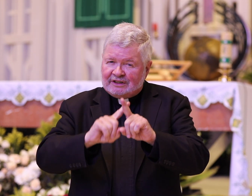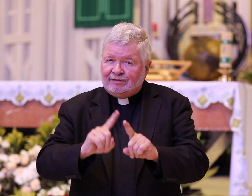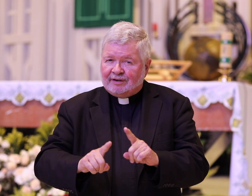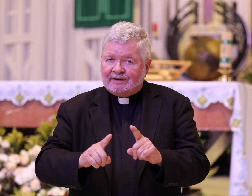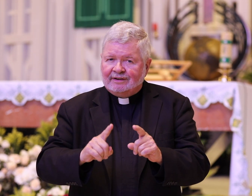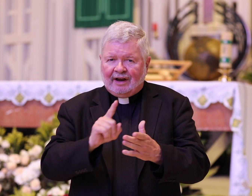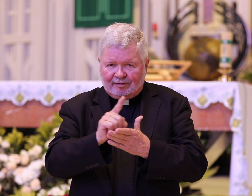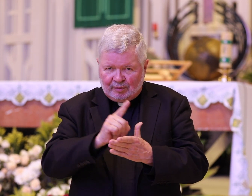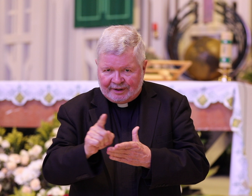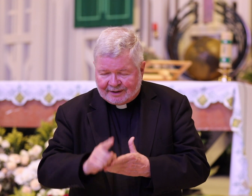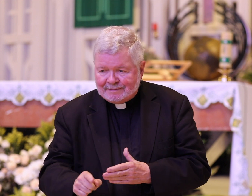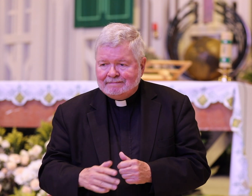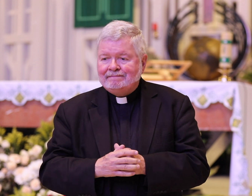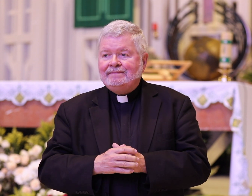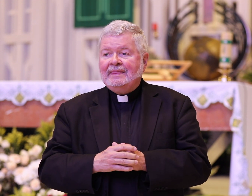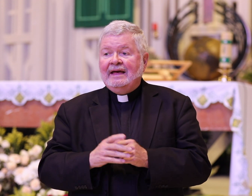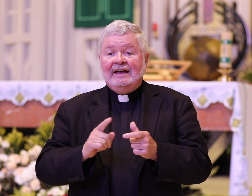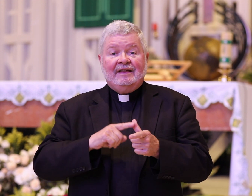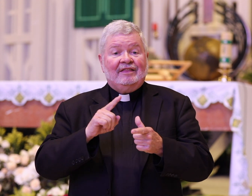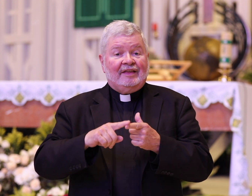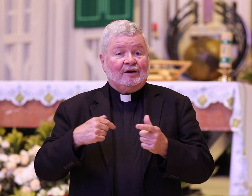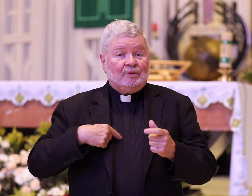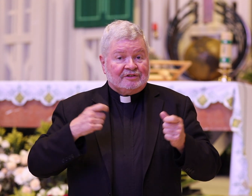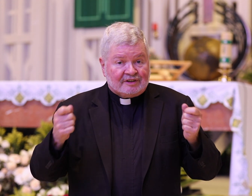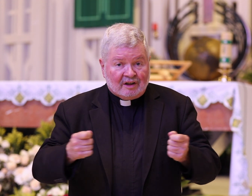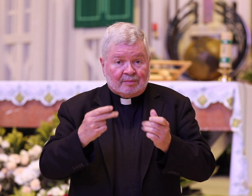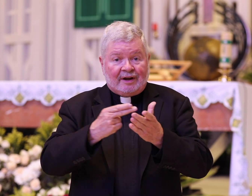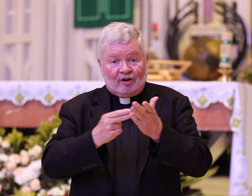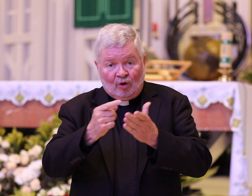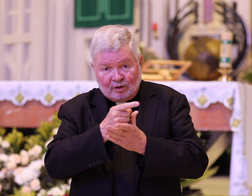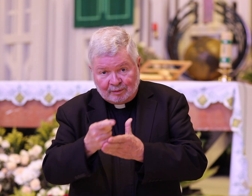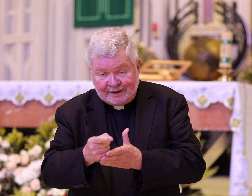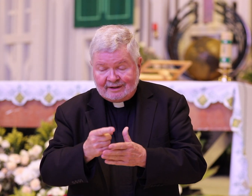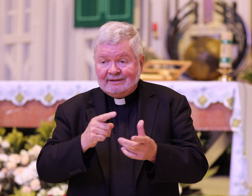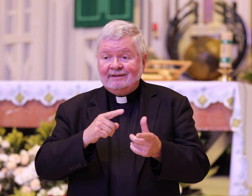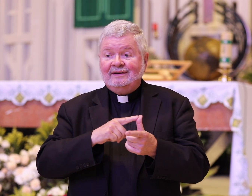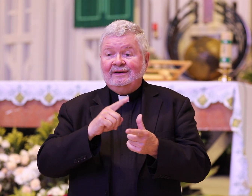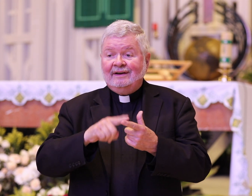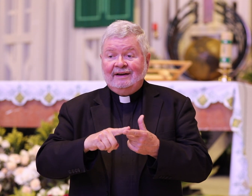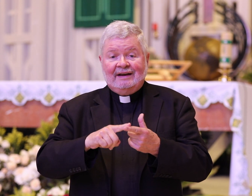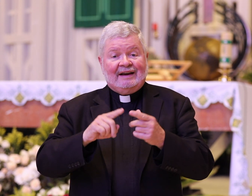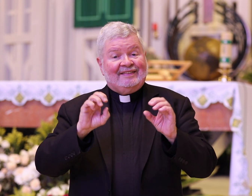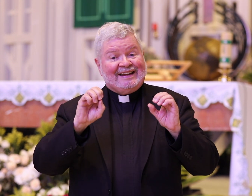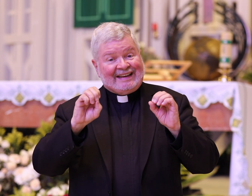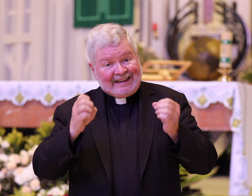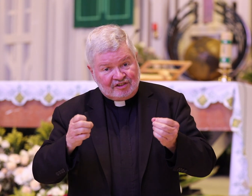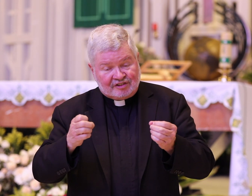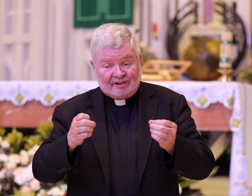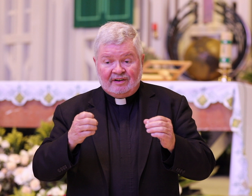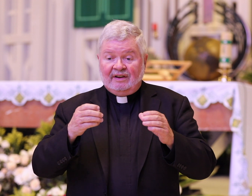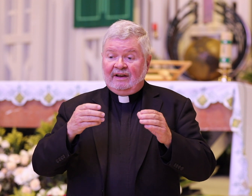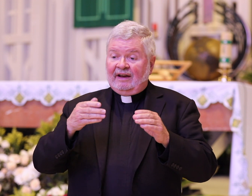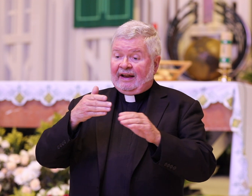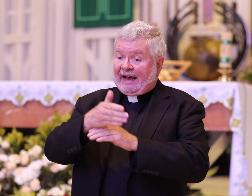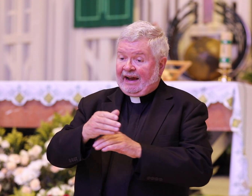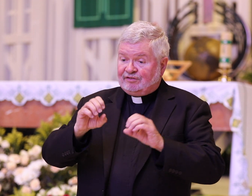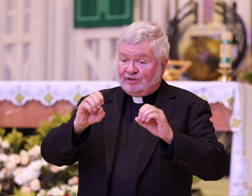different every week then we celebrated Holy Week and then Easter and after